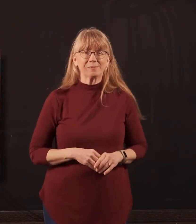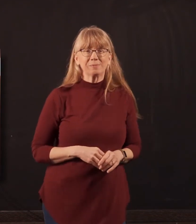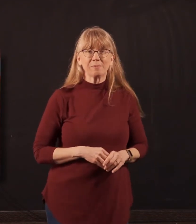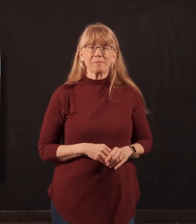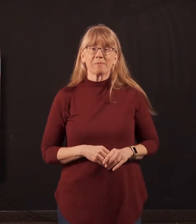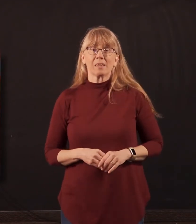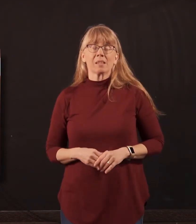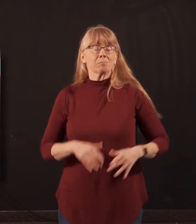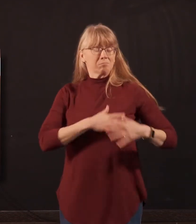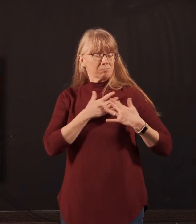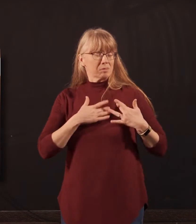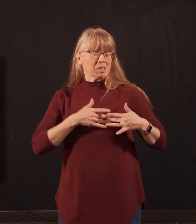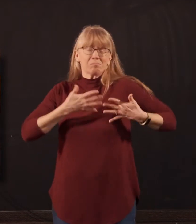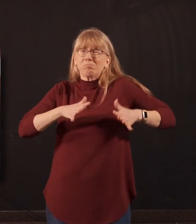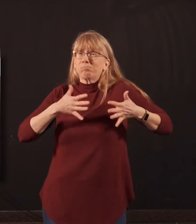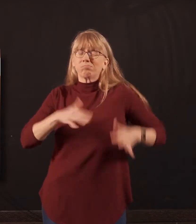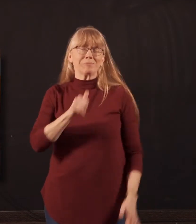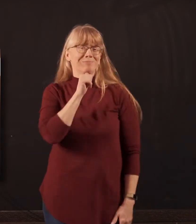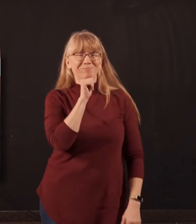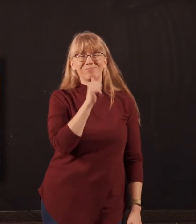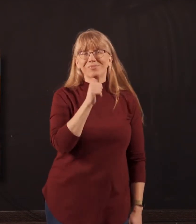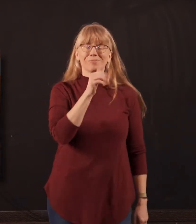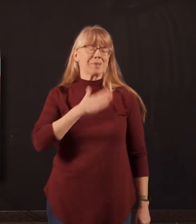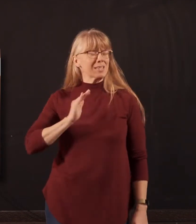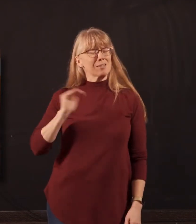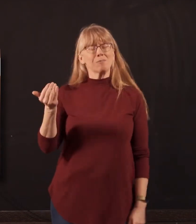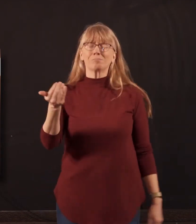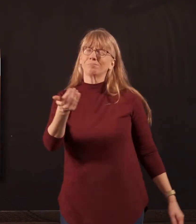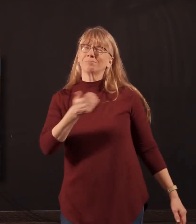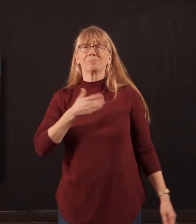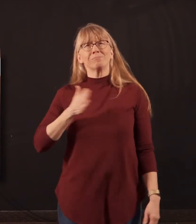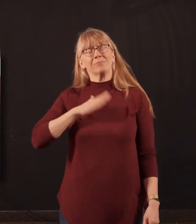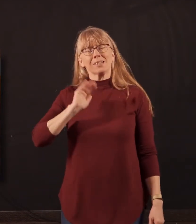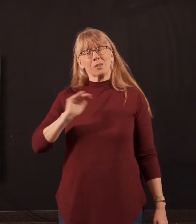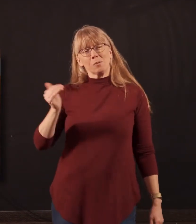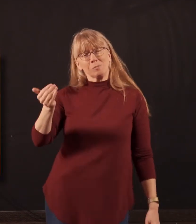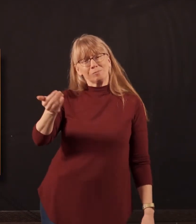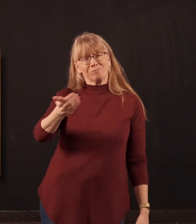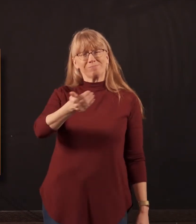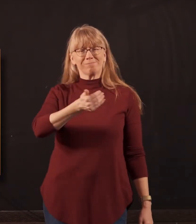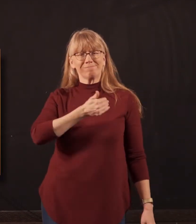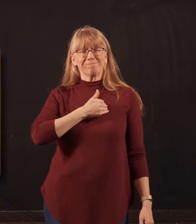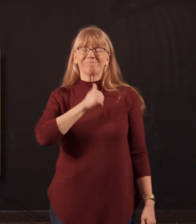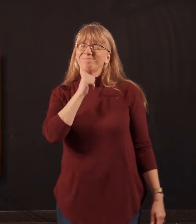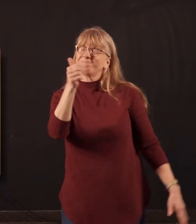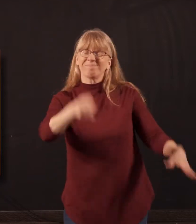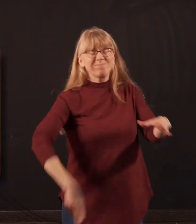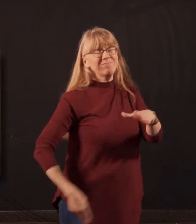Oh, don't lose heart, oh, my soul, oh, my soul. Don't give